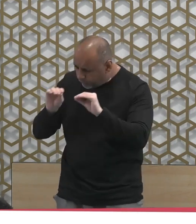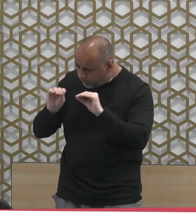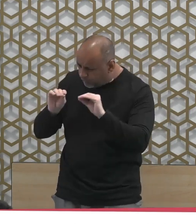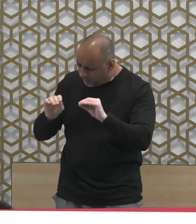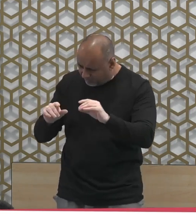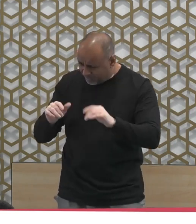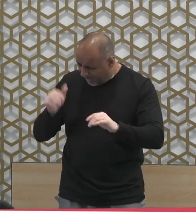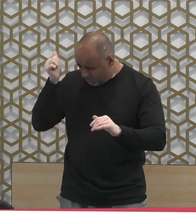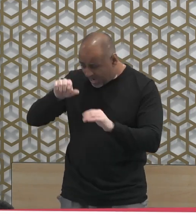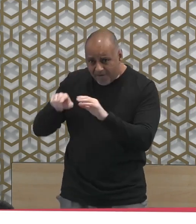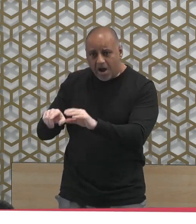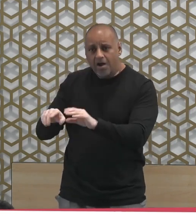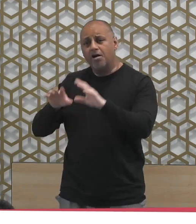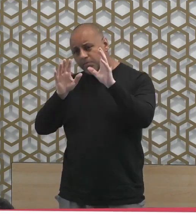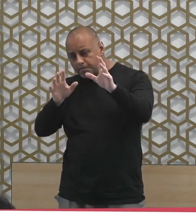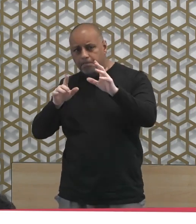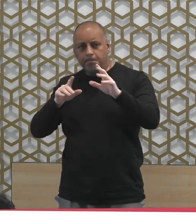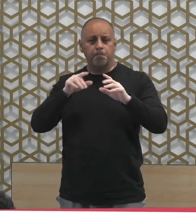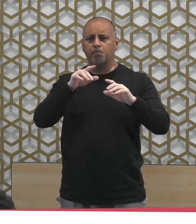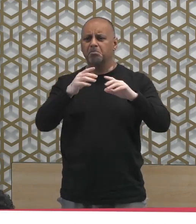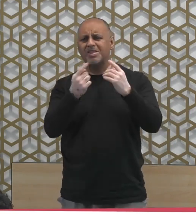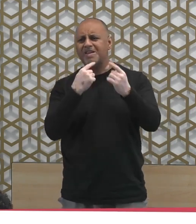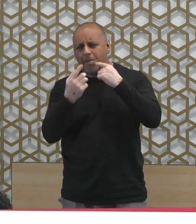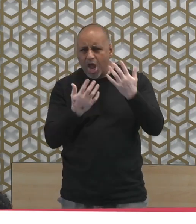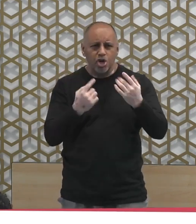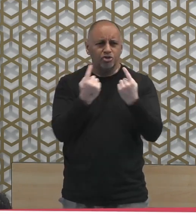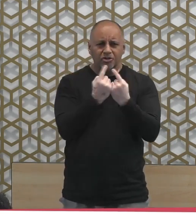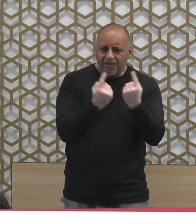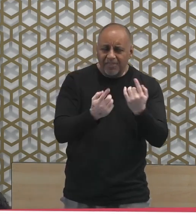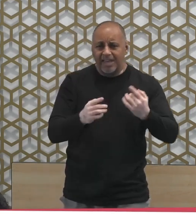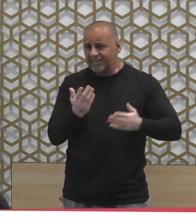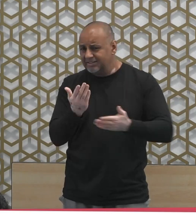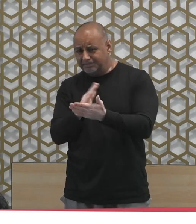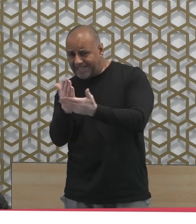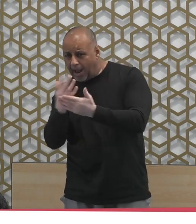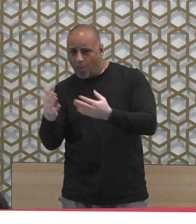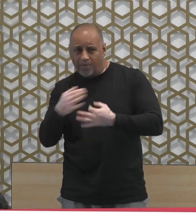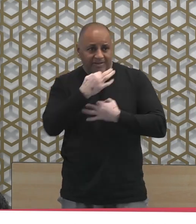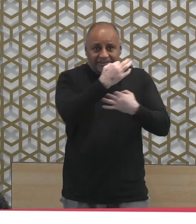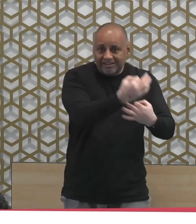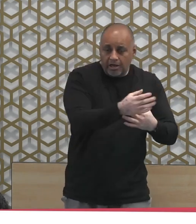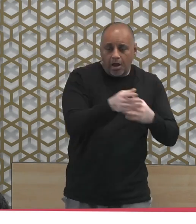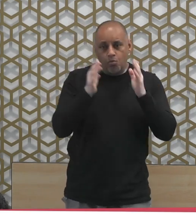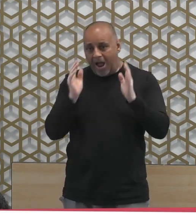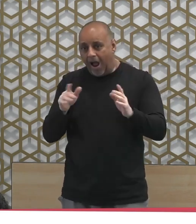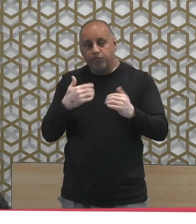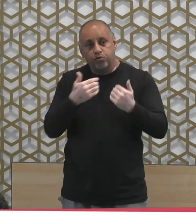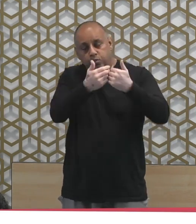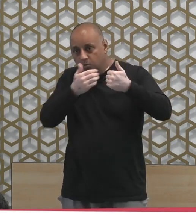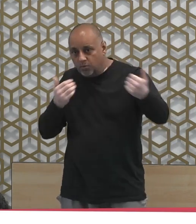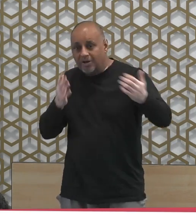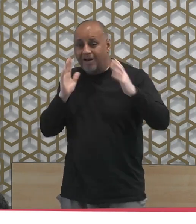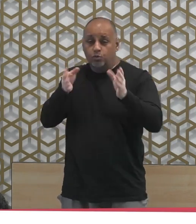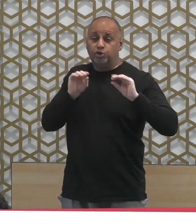about what are these fitan from the shubuhaat, from the shahawad, from doubts and desirous matters, and how to stay away from them